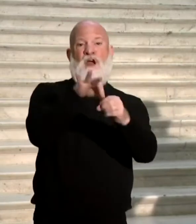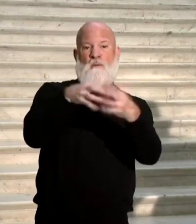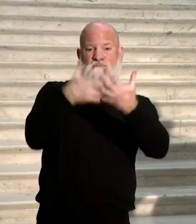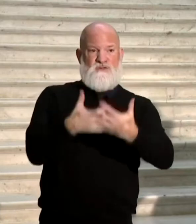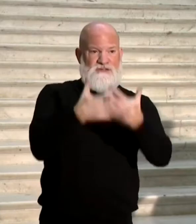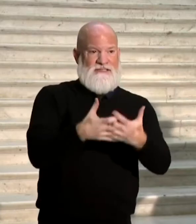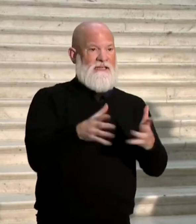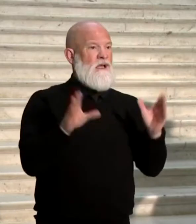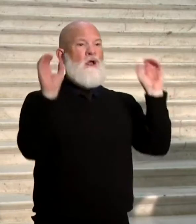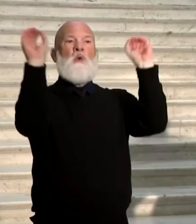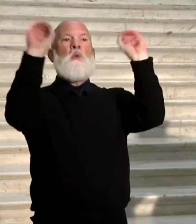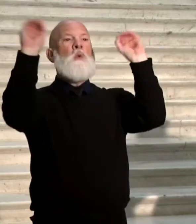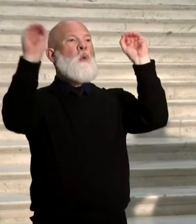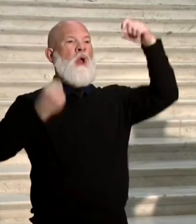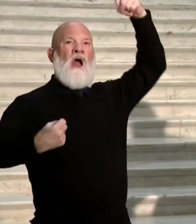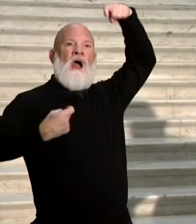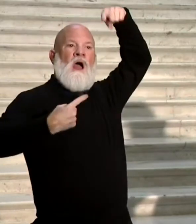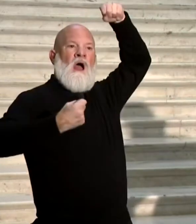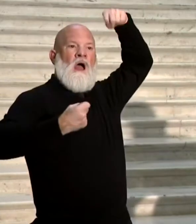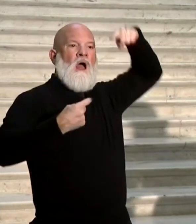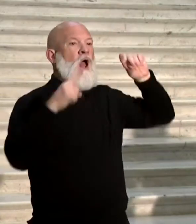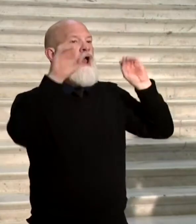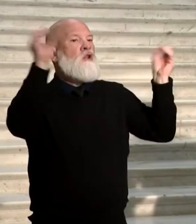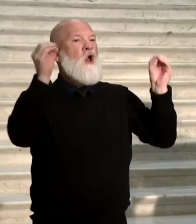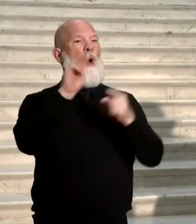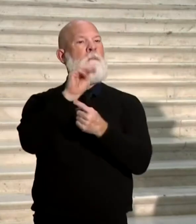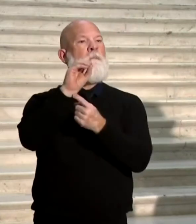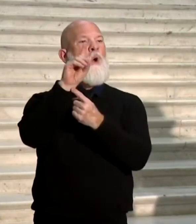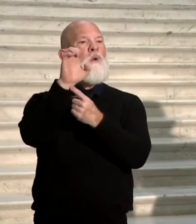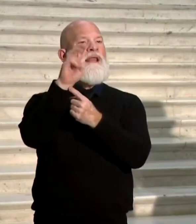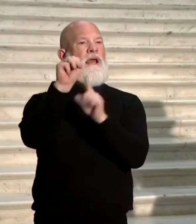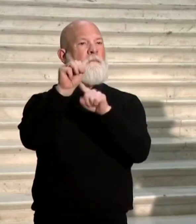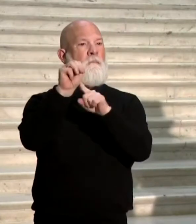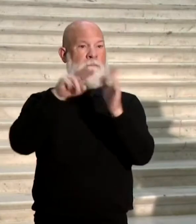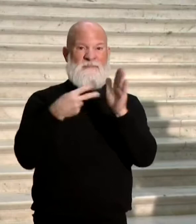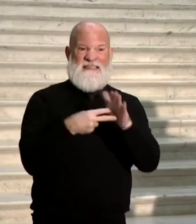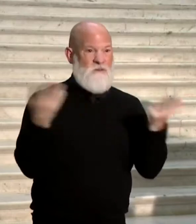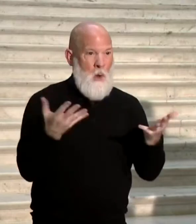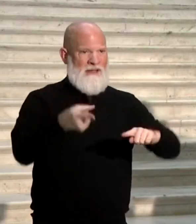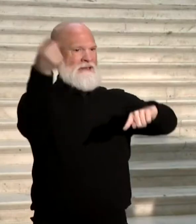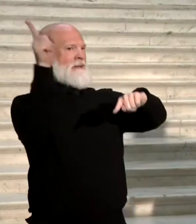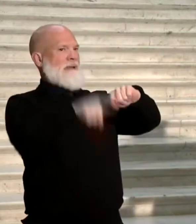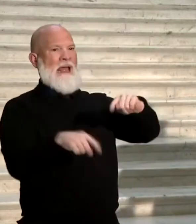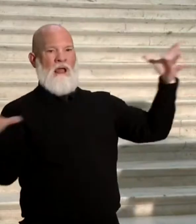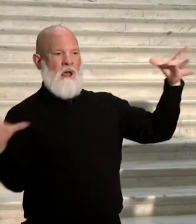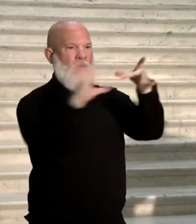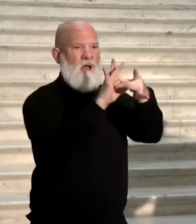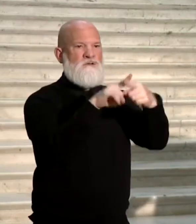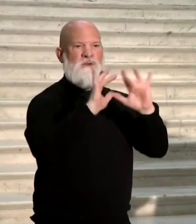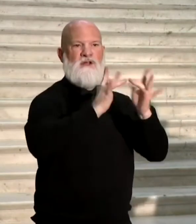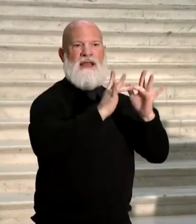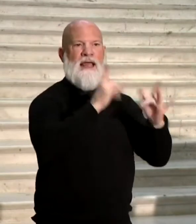without modems. There's nothing to talk to. Let's get that clear. The poll pads, which is a no-ink device,